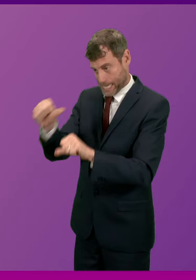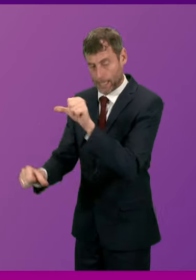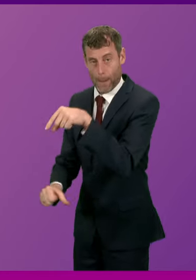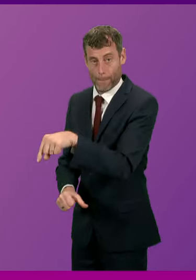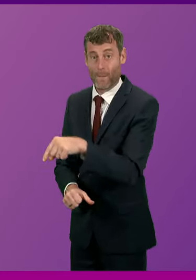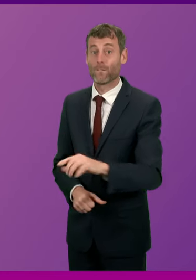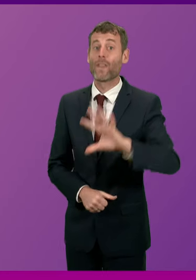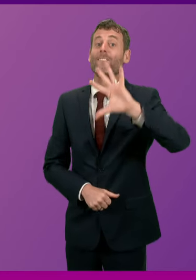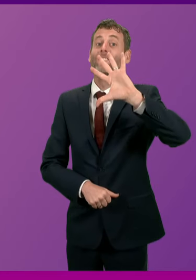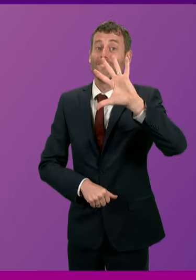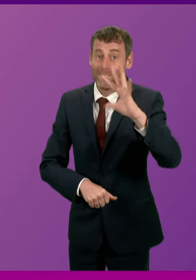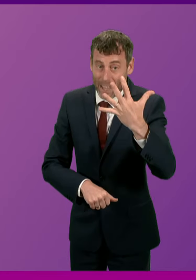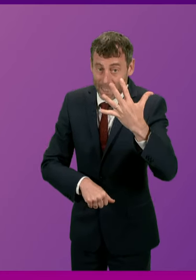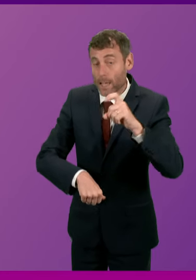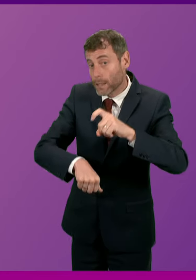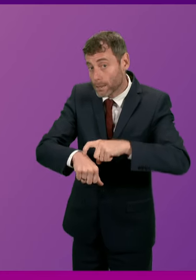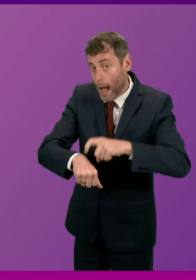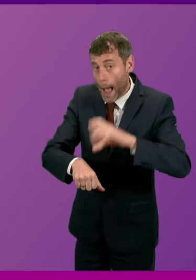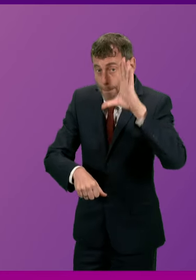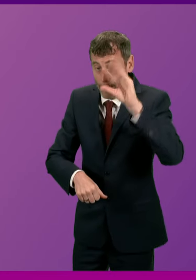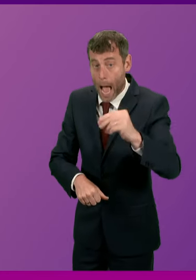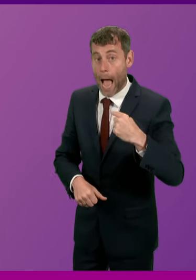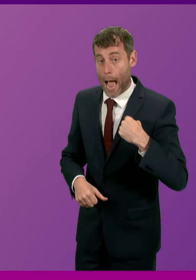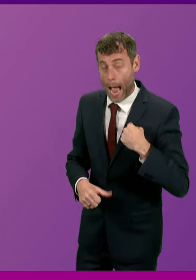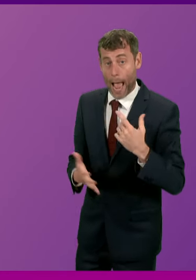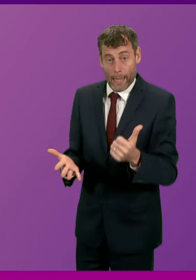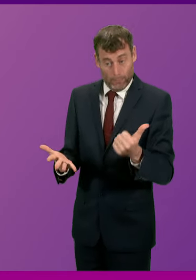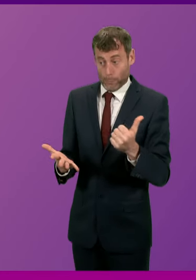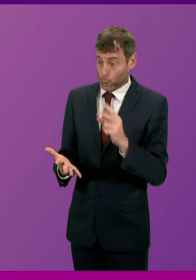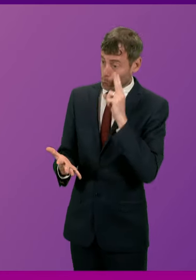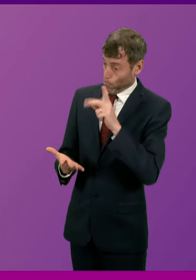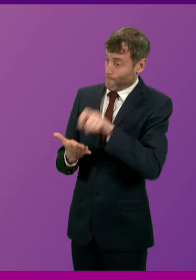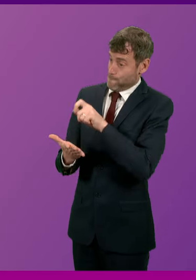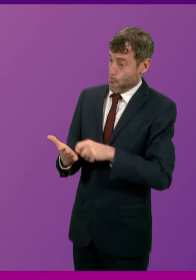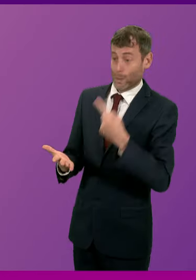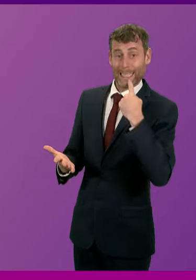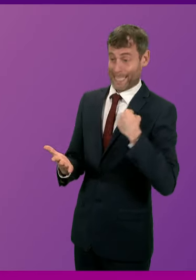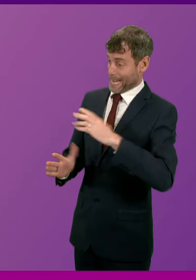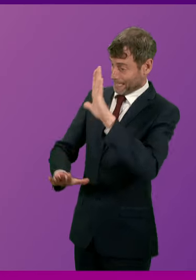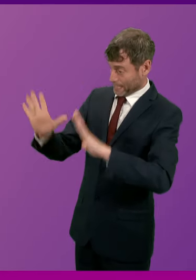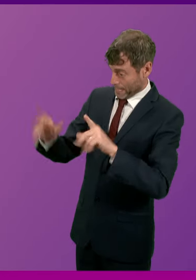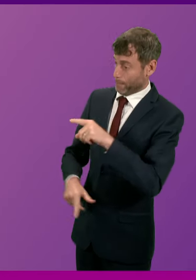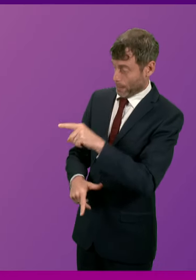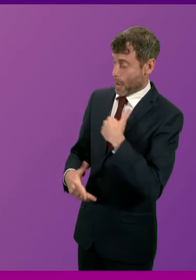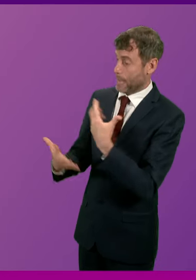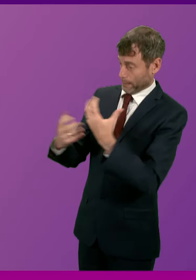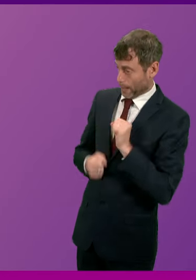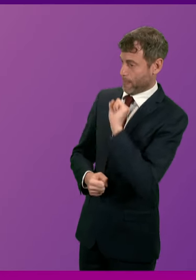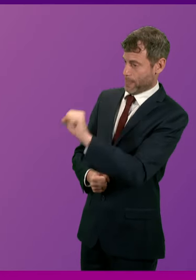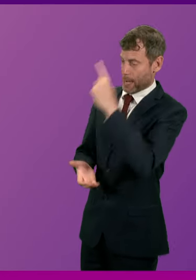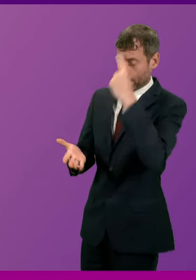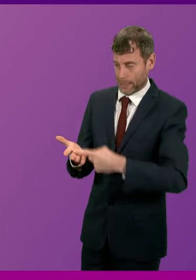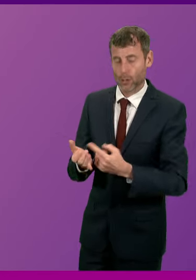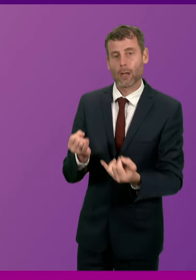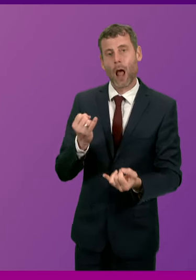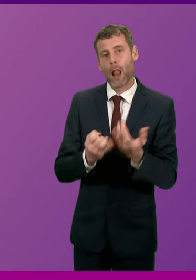fifth time, could I indicate that I accept the conclusions of Parliament yesterday. And the last thing I'm going to say